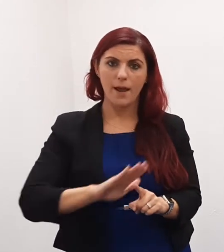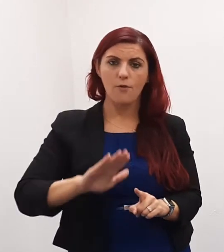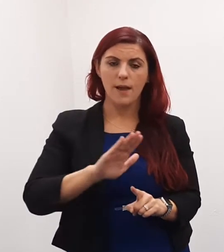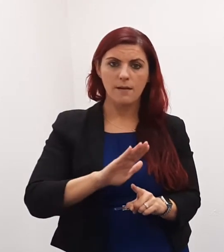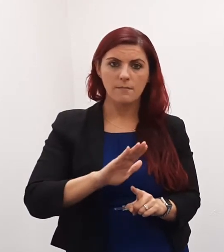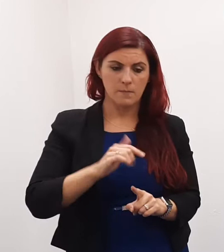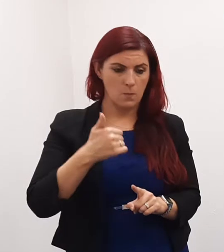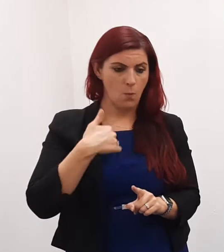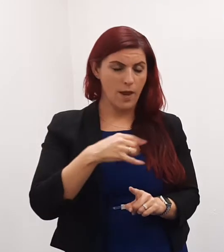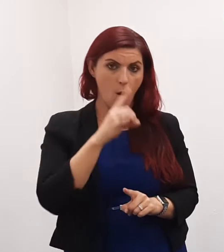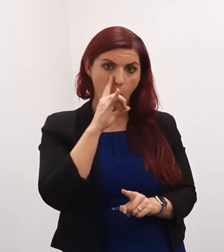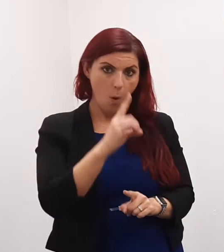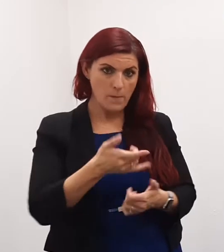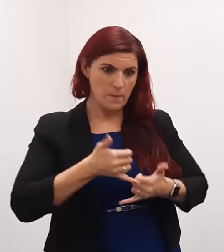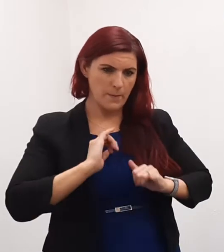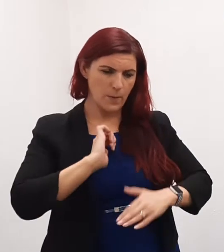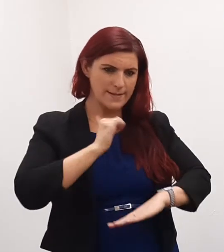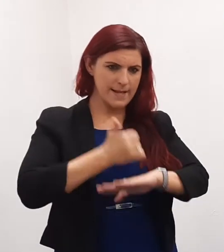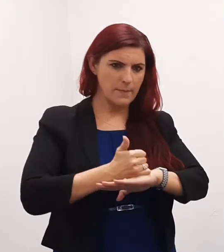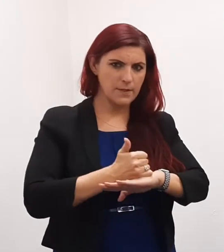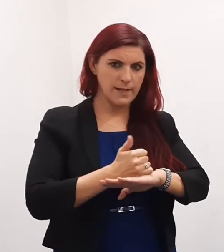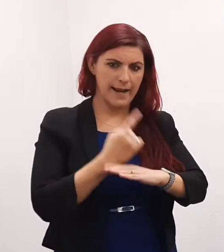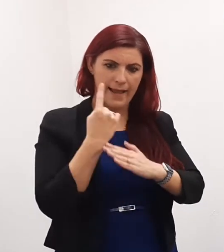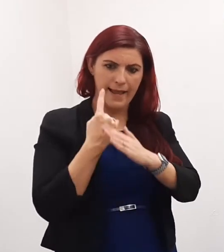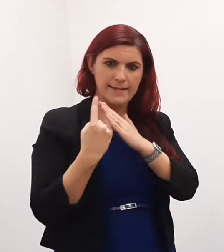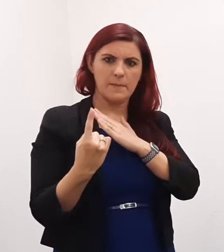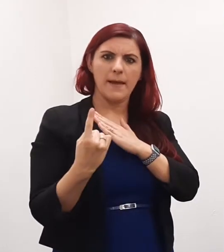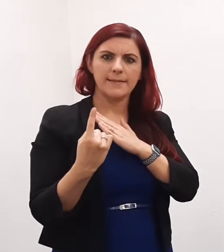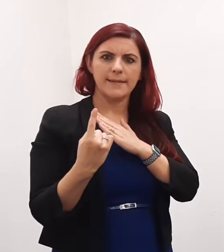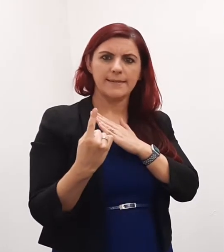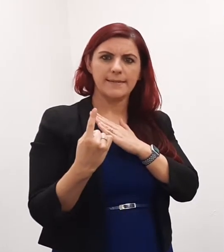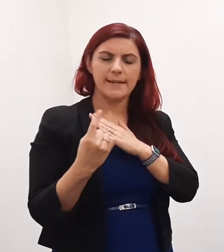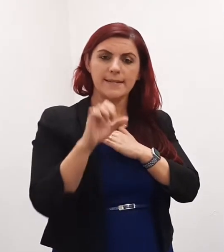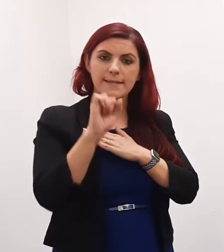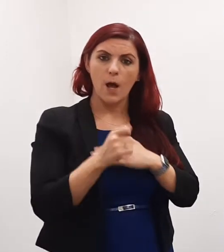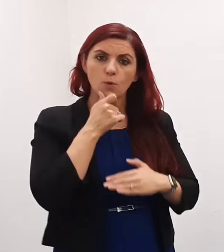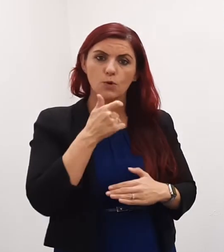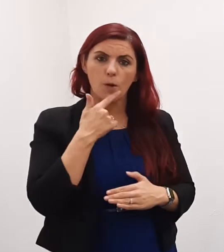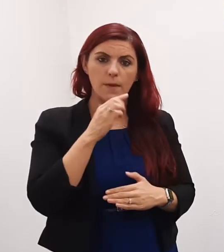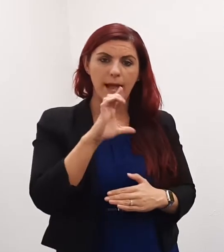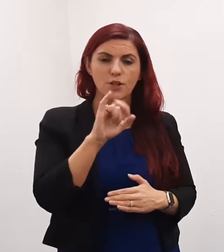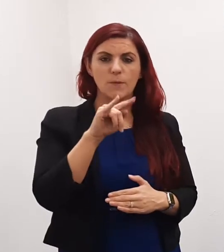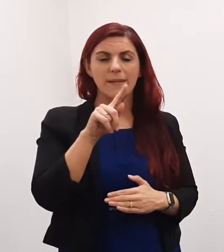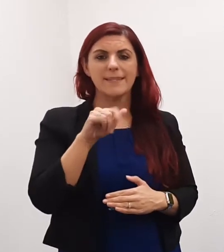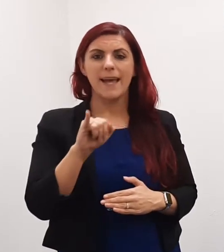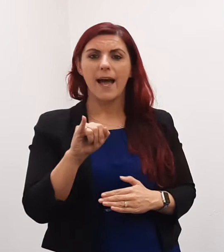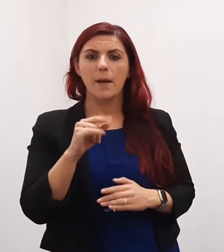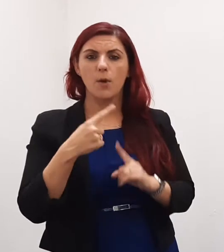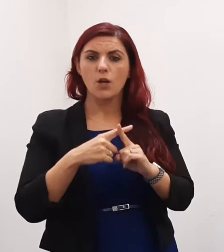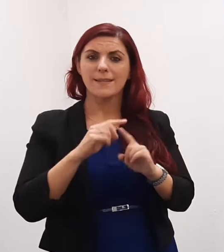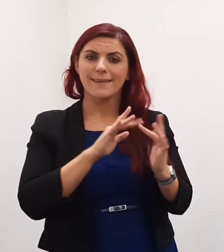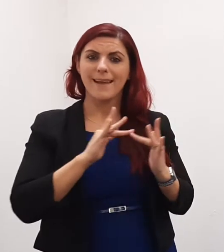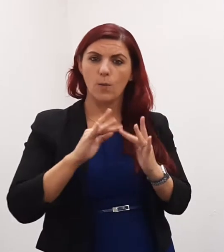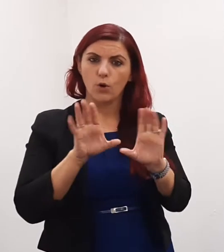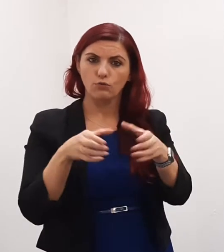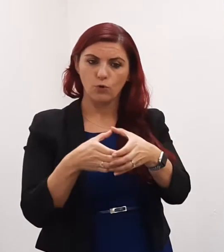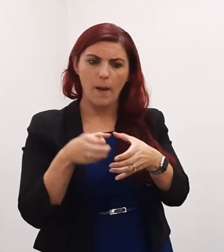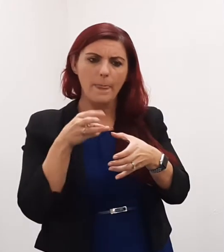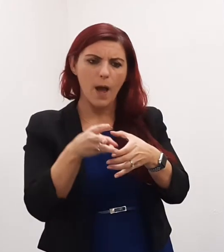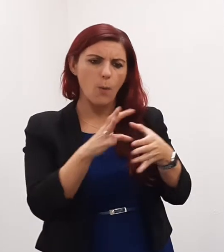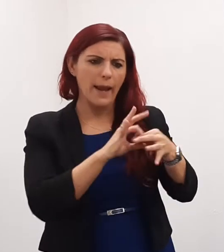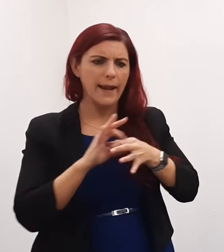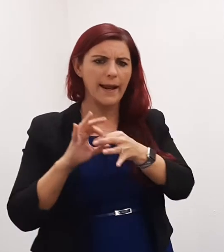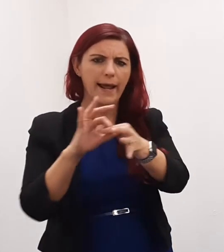We hope to establish an independent South Dublin LGBTIQ plus network group that will link together the various